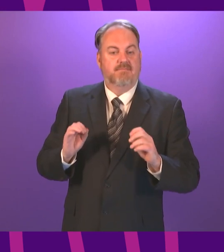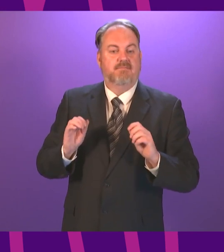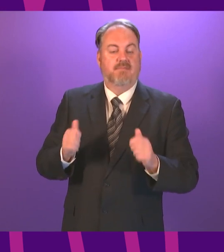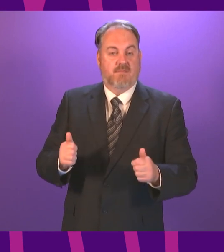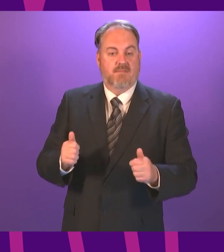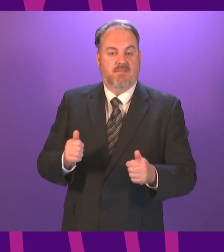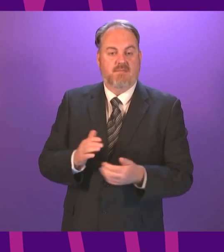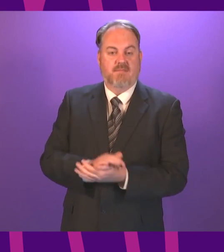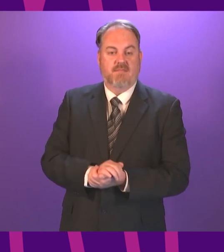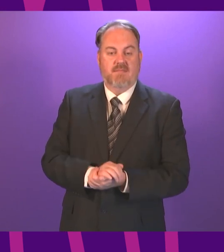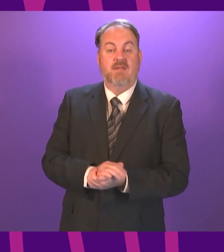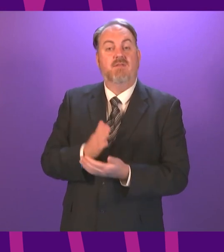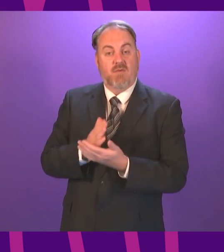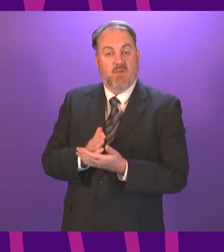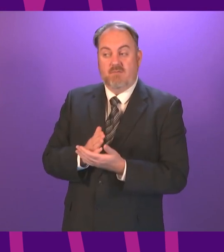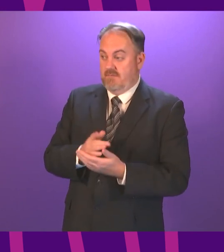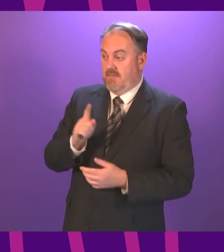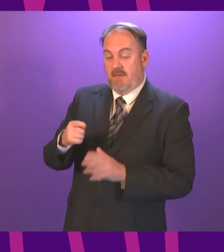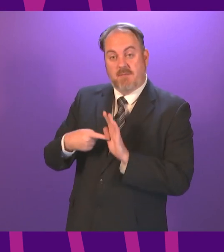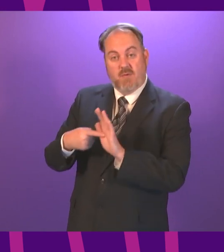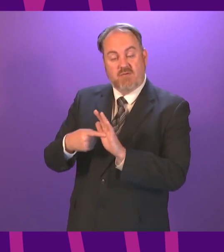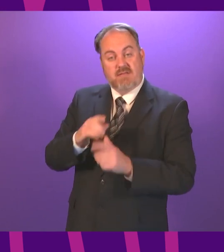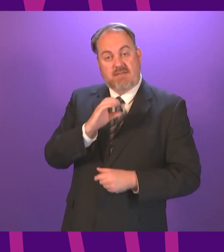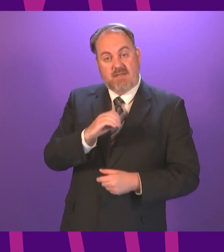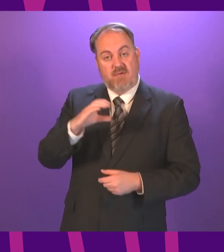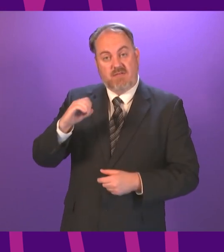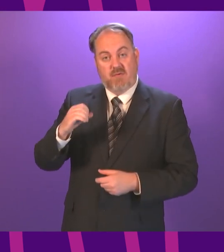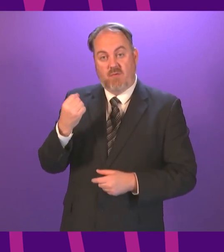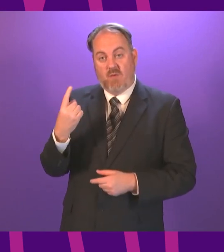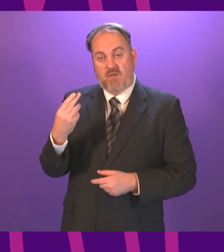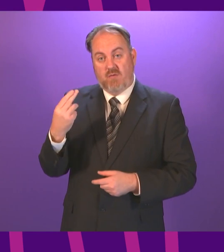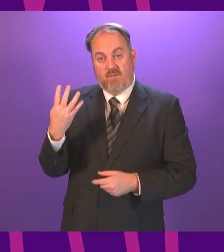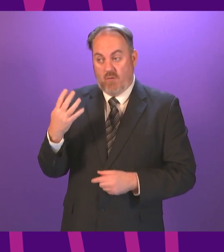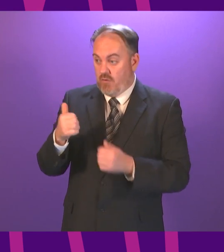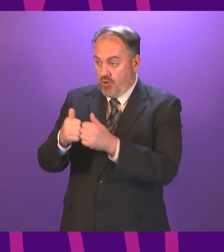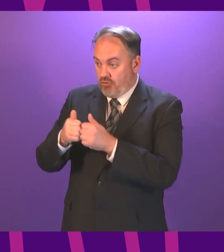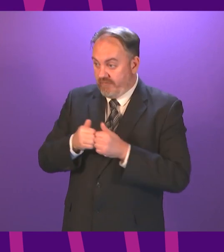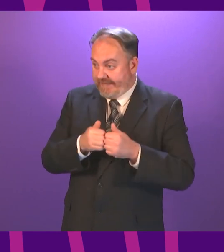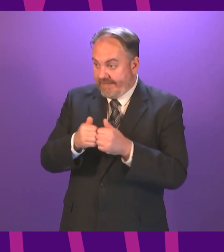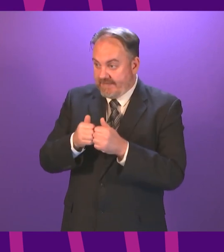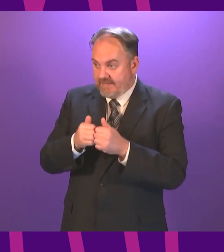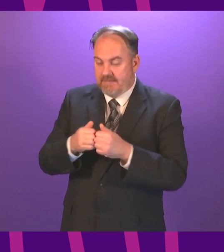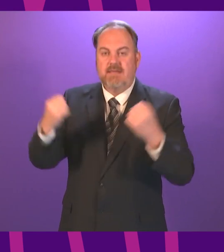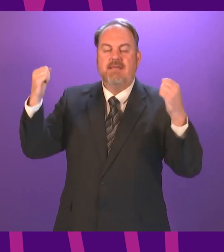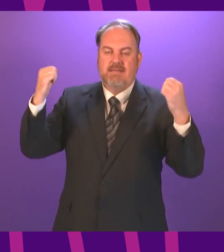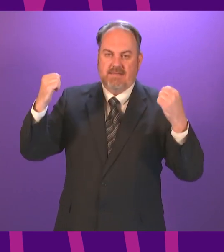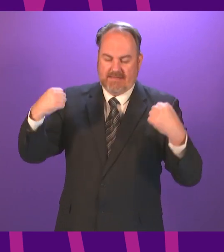The question is that motion 000124 be agreed. Are we all agreed?